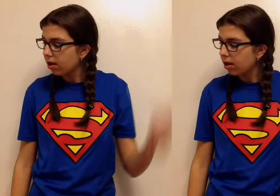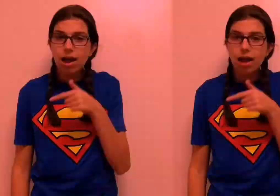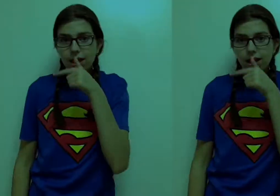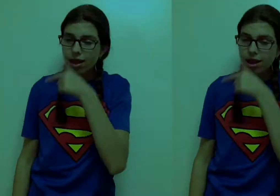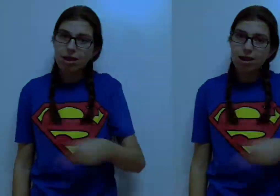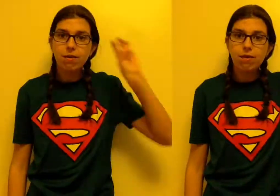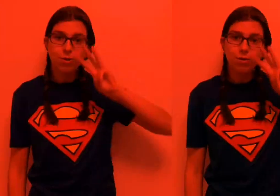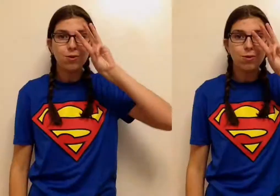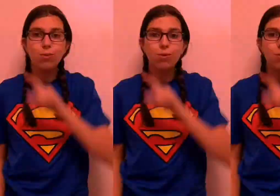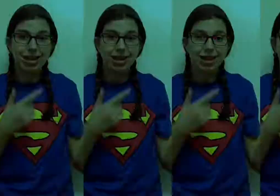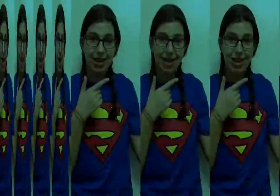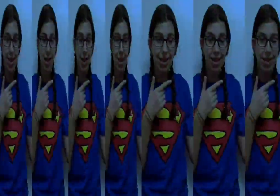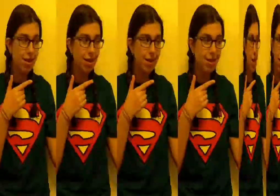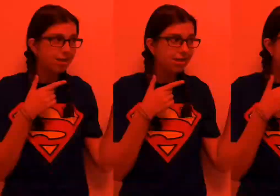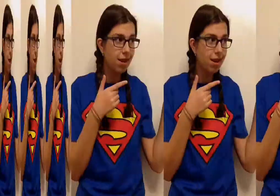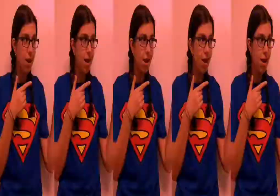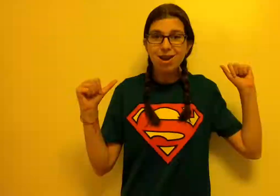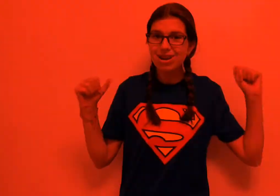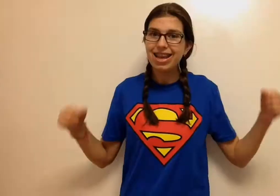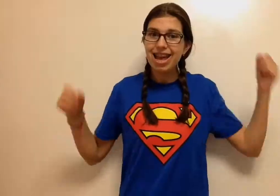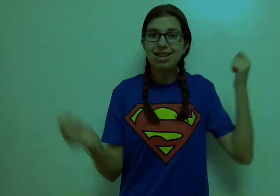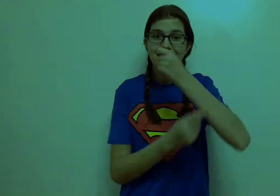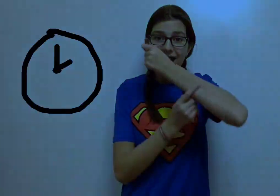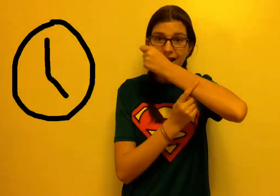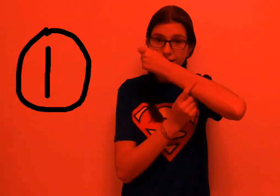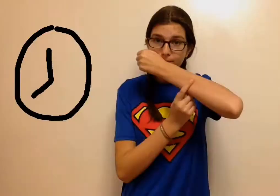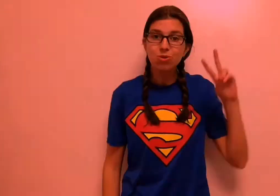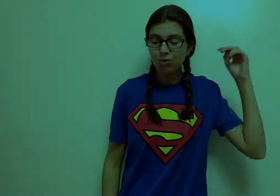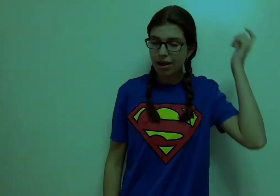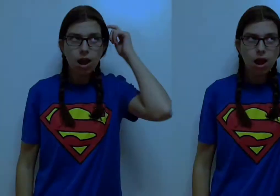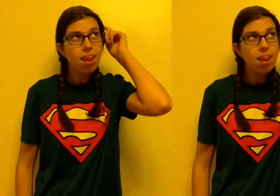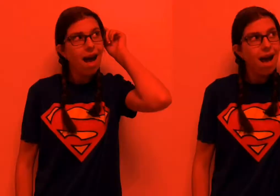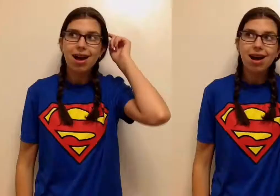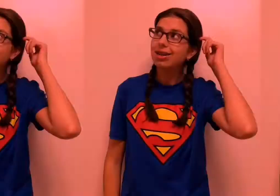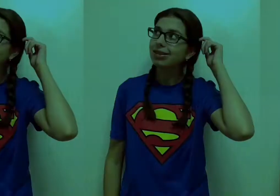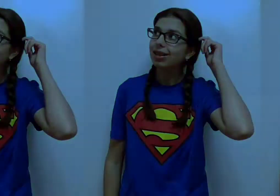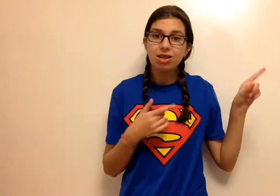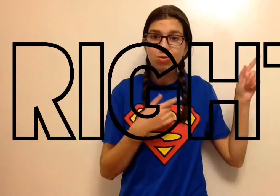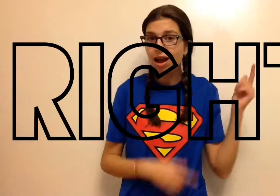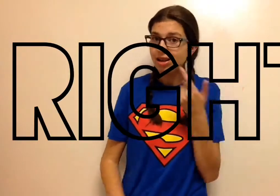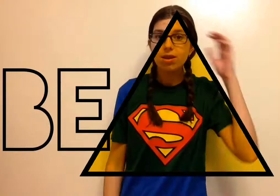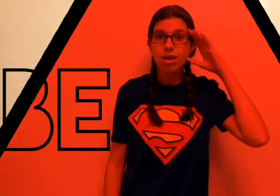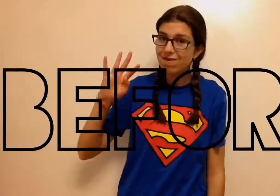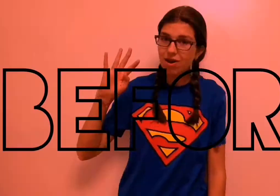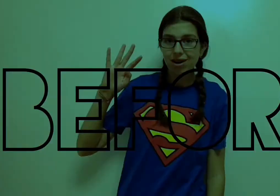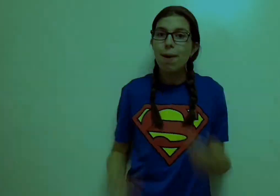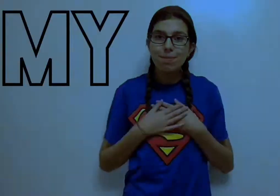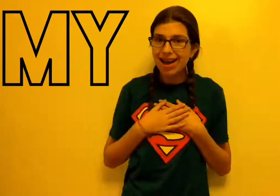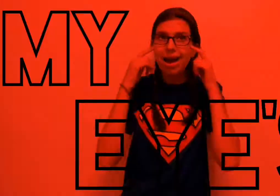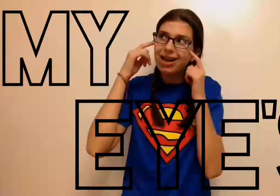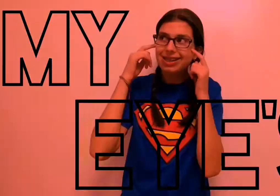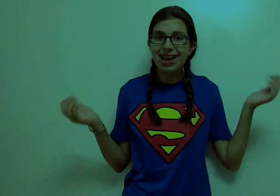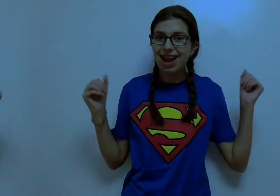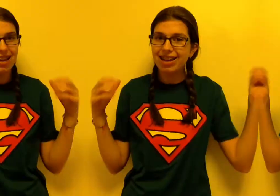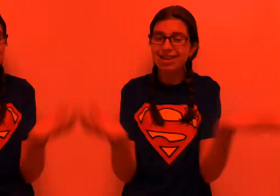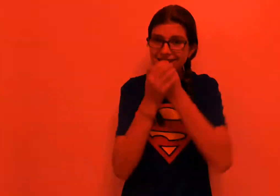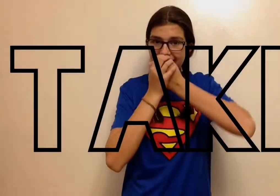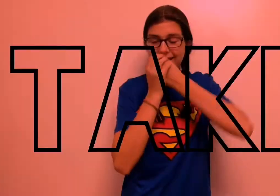In a few weeks, I will get time to realize it's right before my eyes and I can take